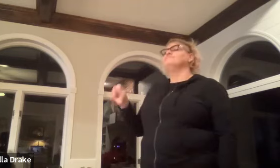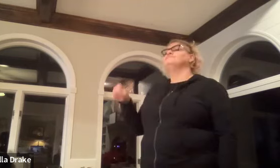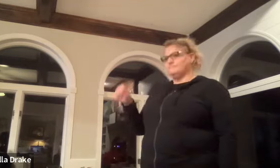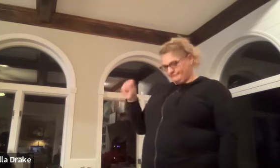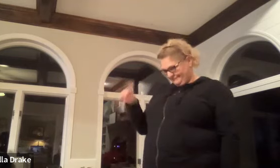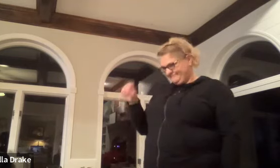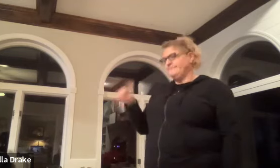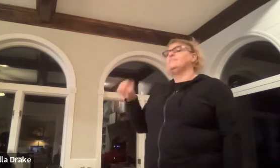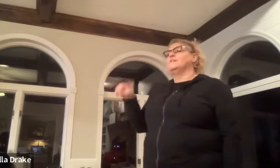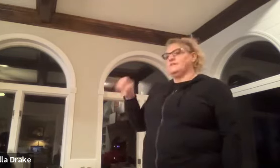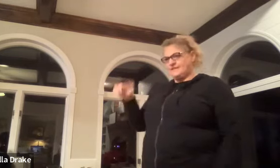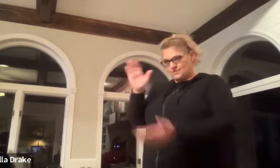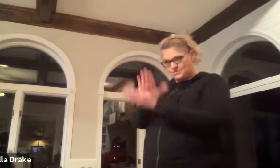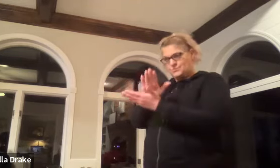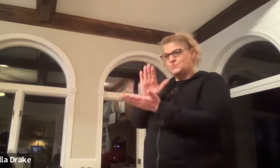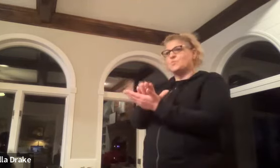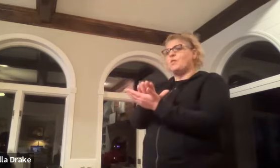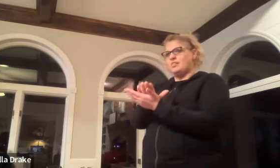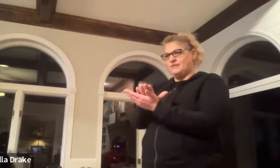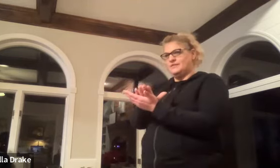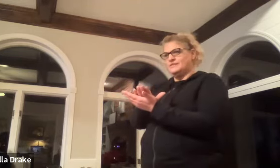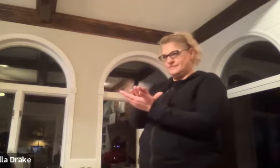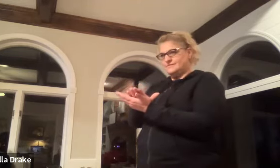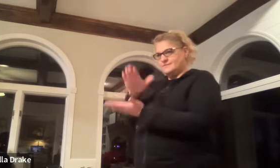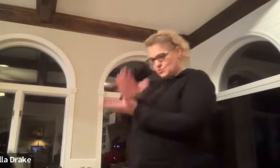yes yes under school